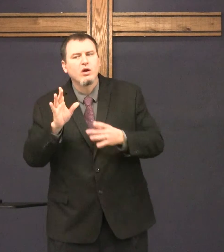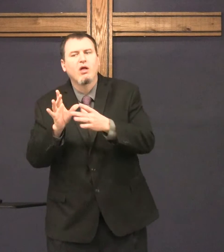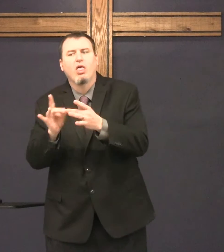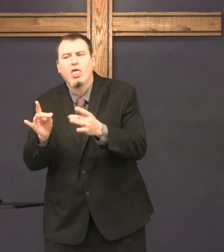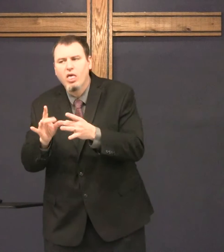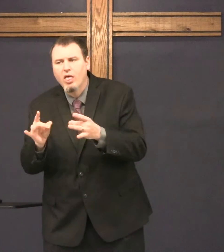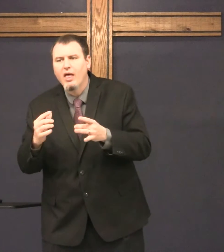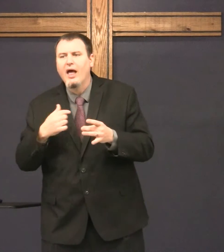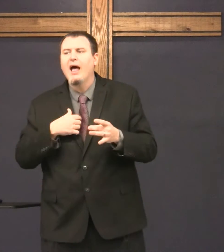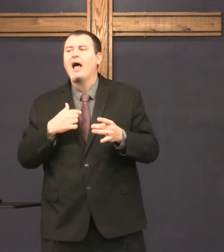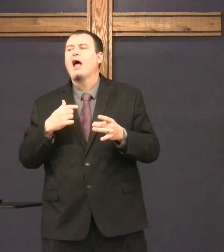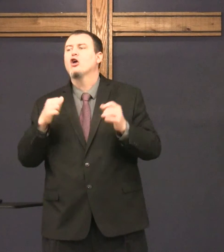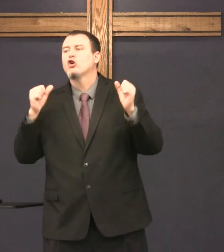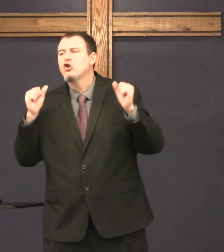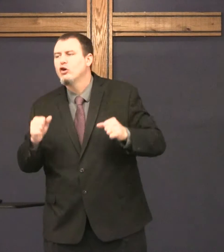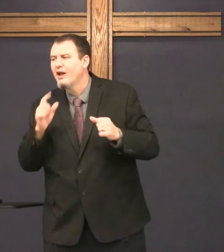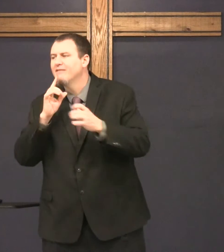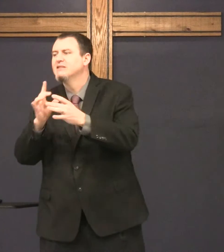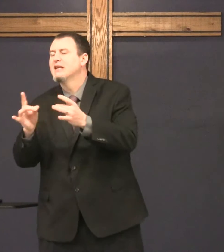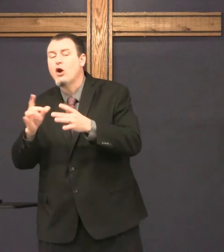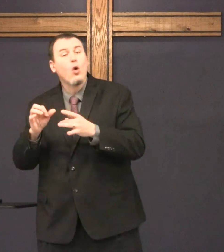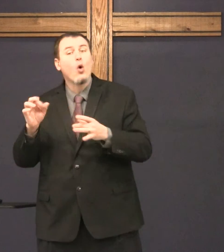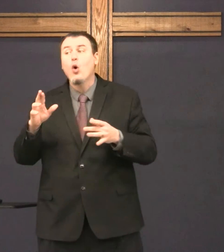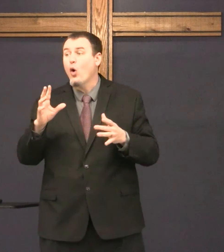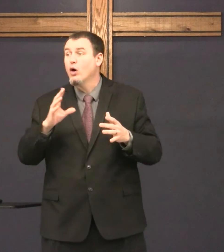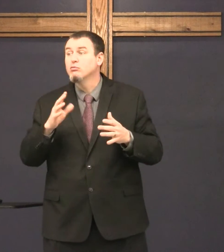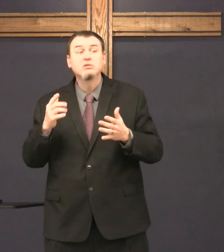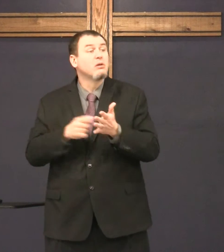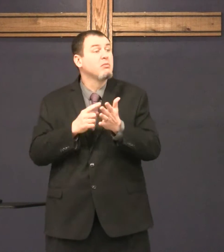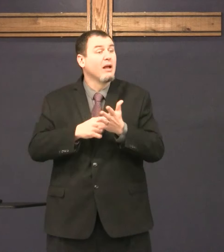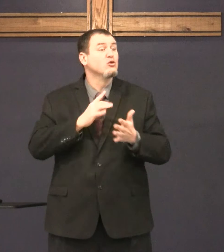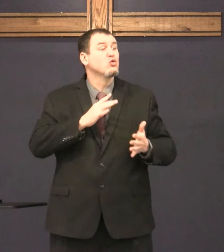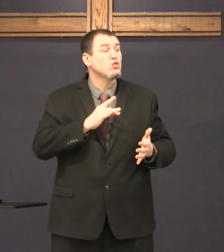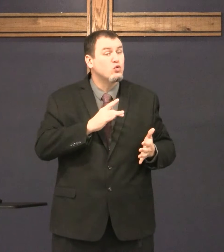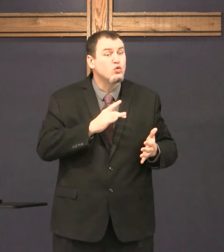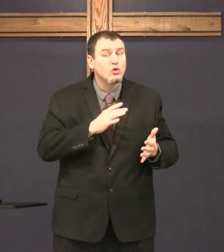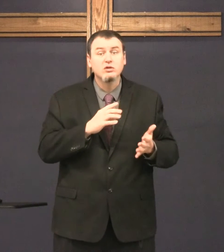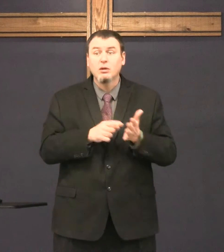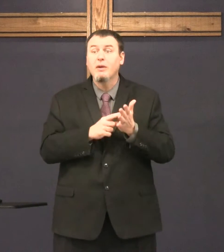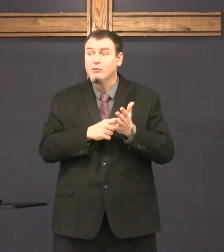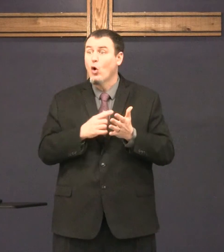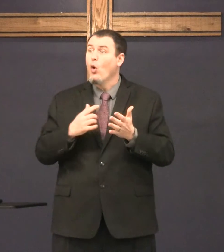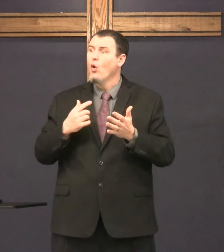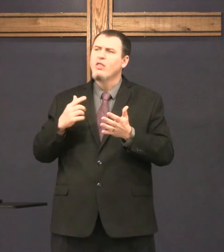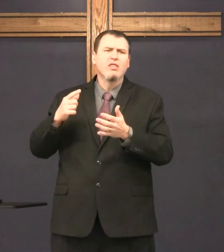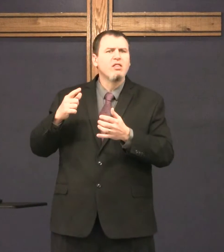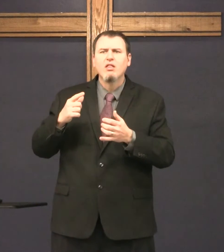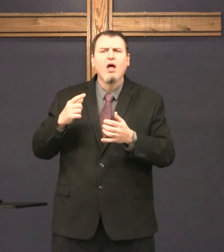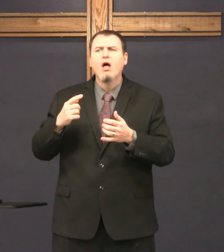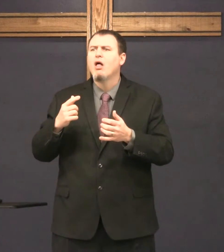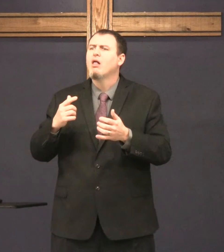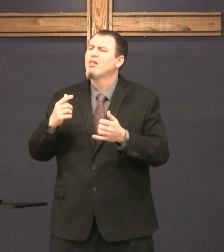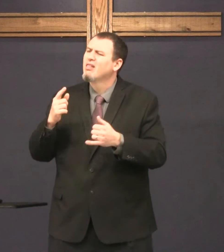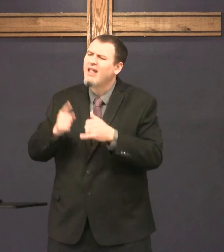I wish I would have said, I wish I could have said this. Or sometimes, it's okay.